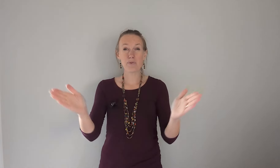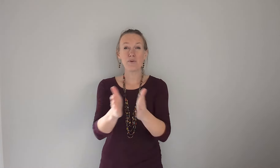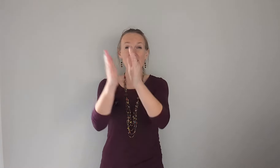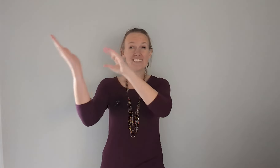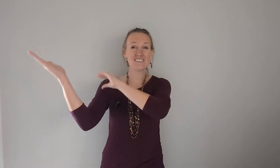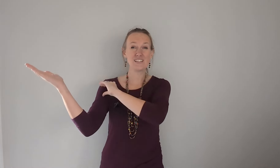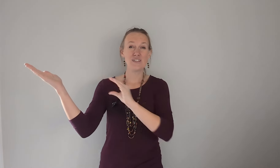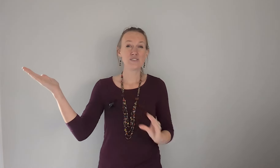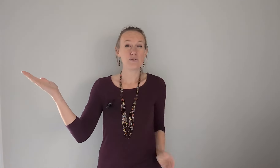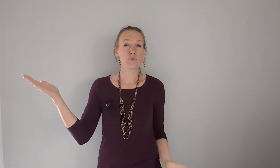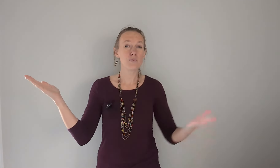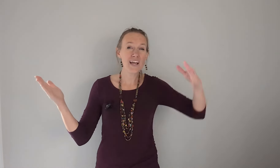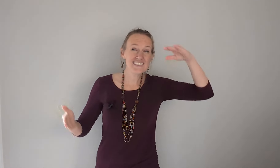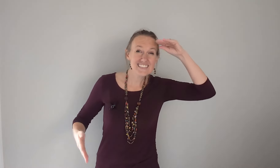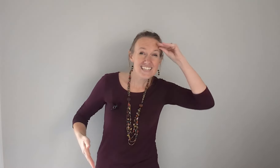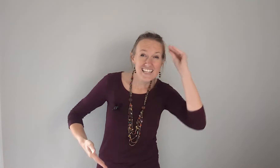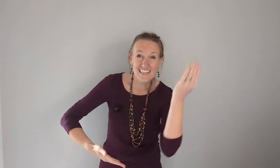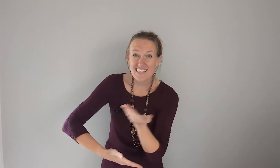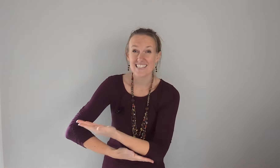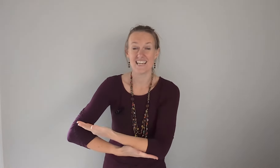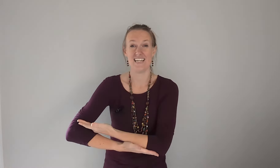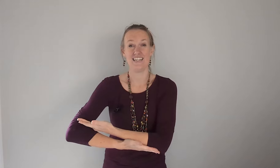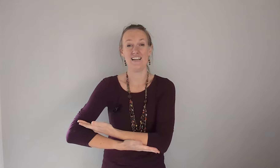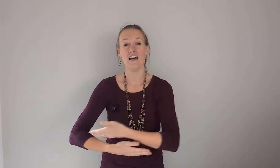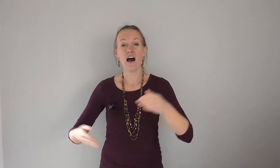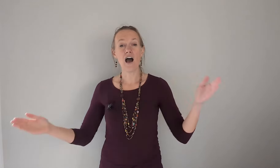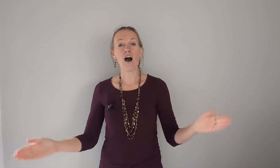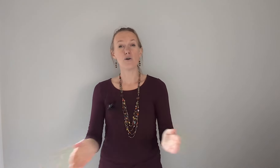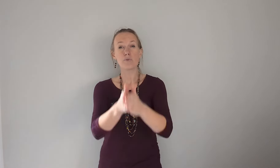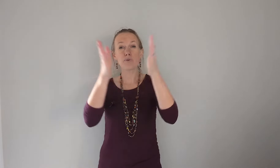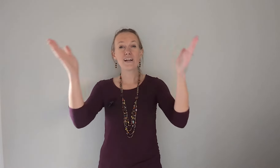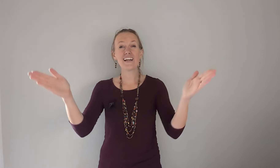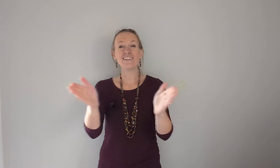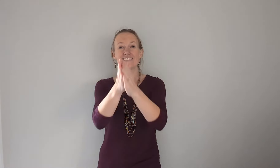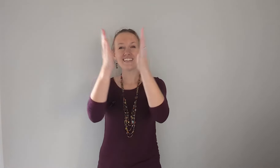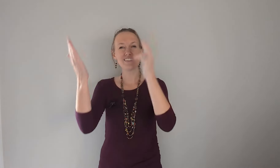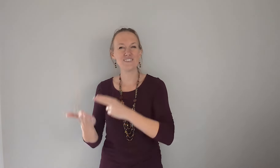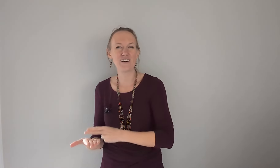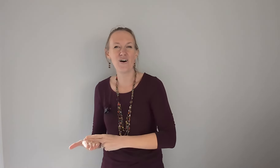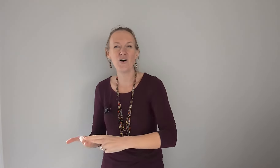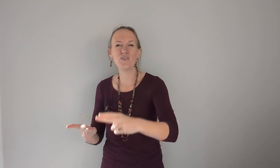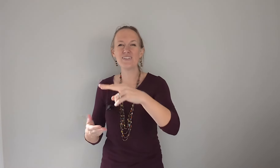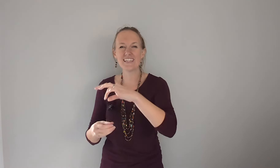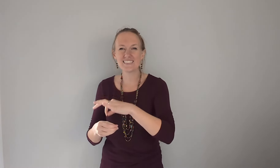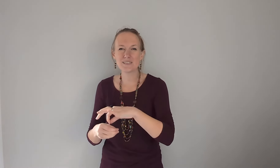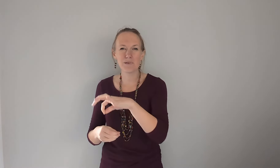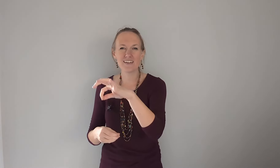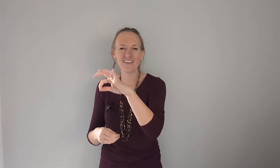praise to christ the son i'll praise to the holy spirit